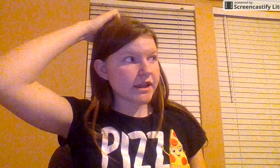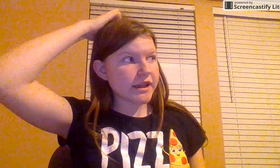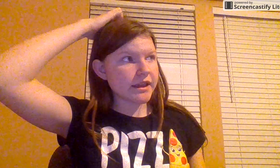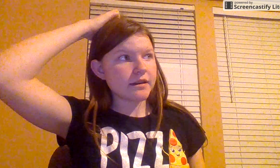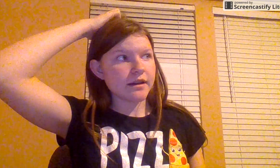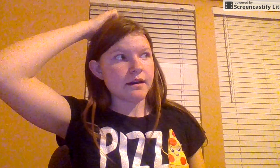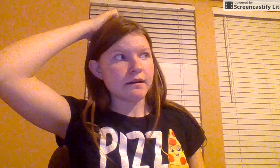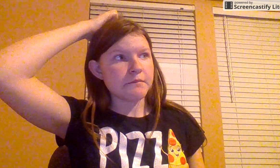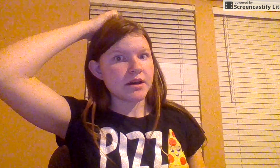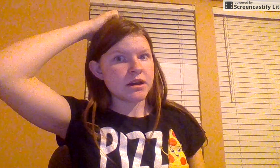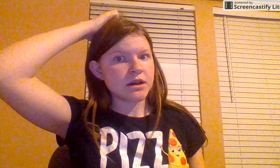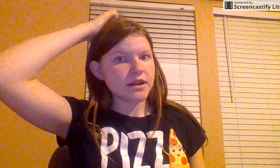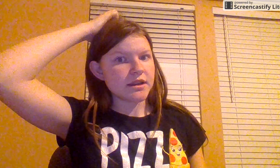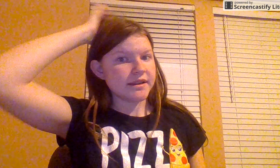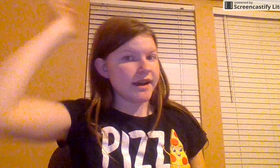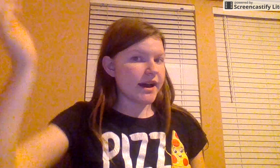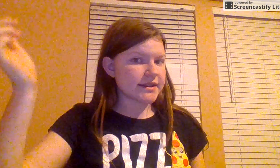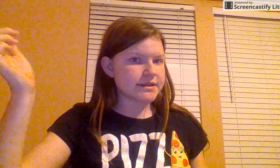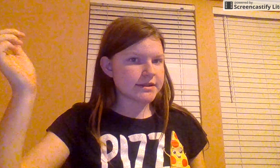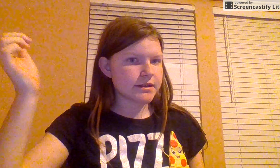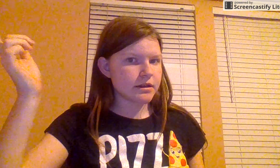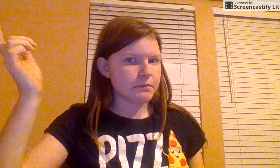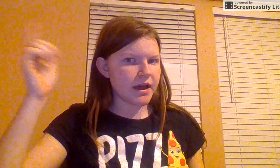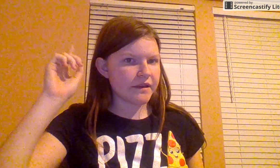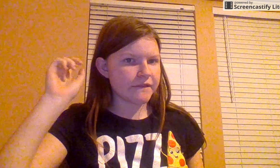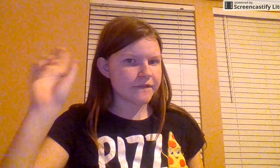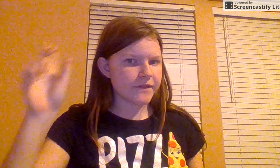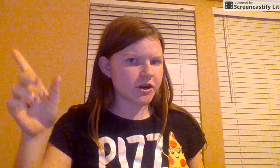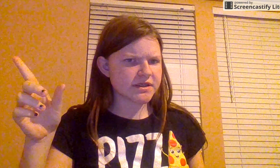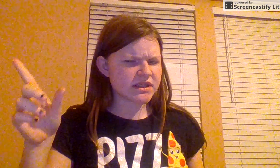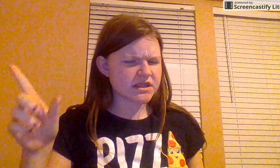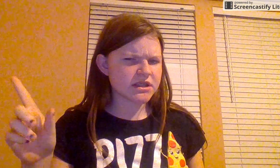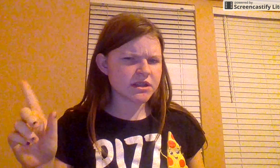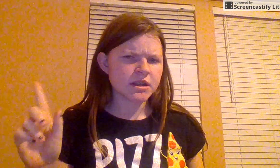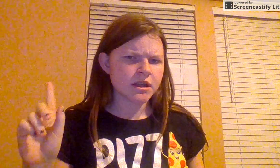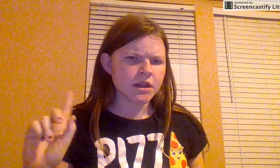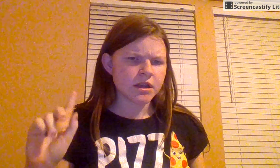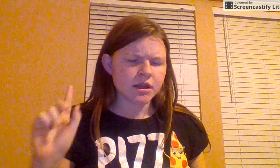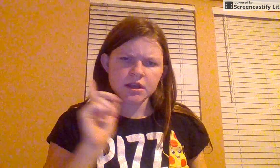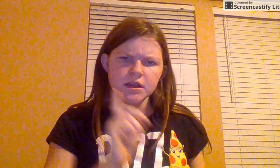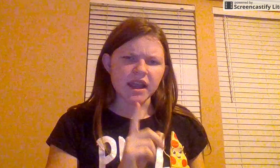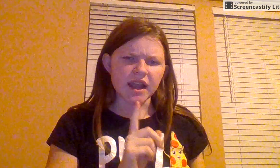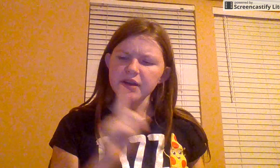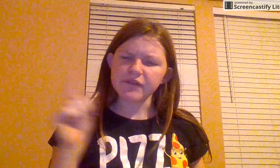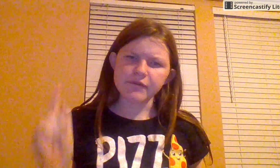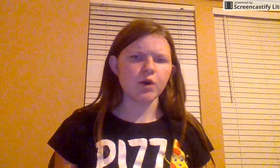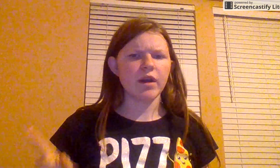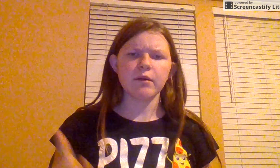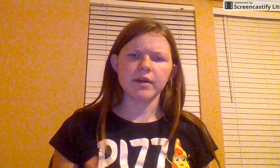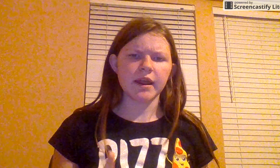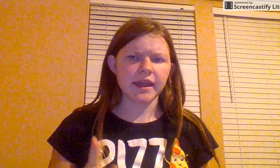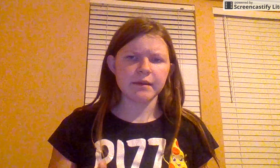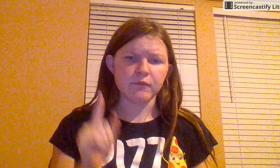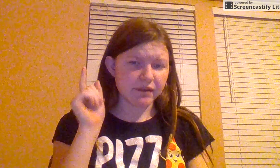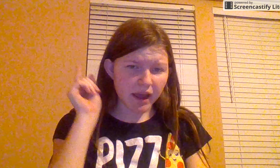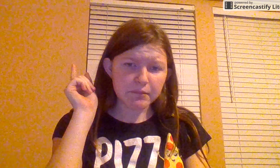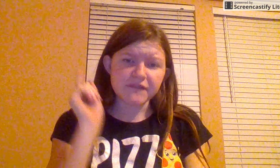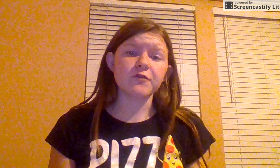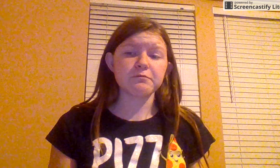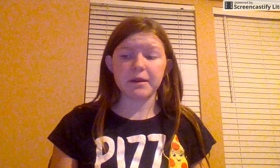um, got my first, I got my phone right when I came. I got my phone for my